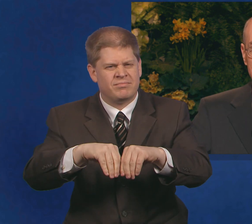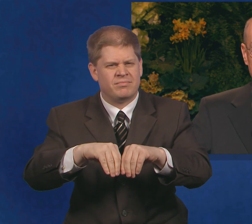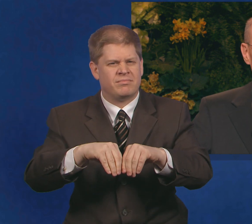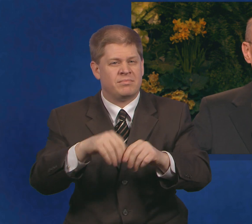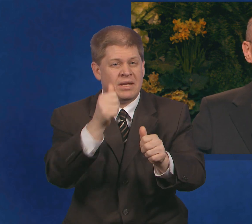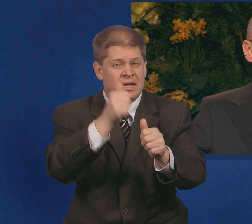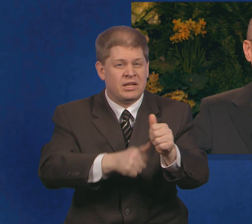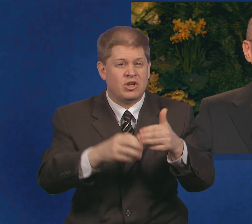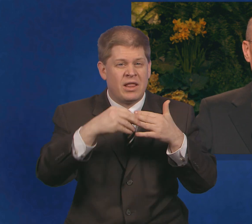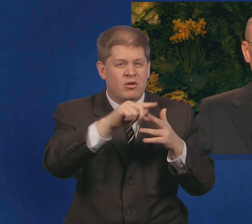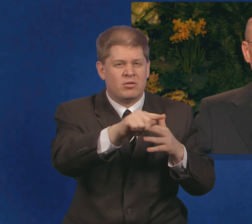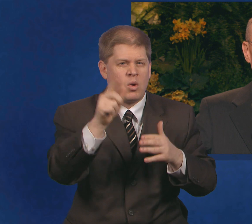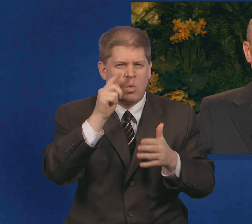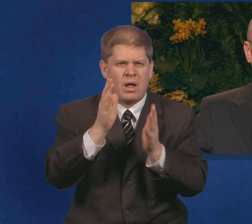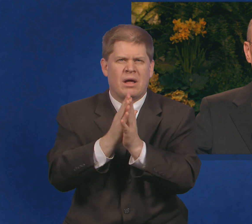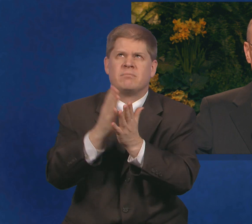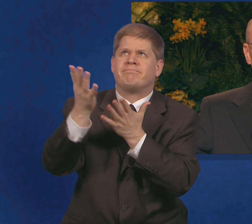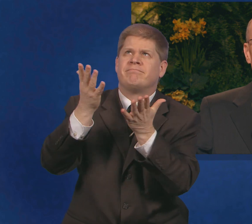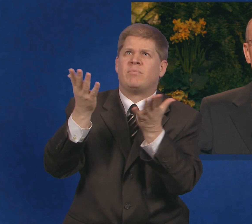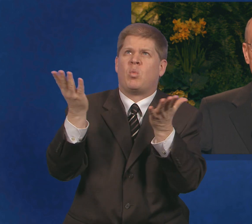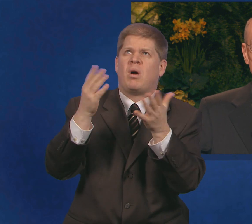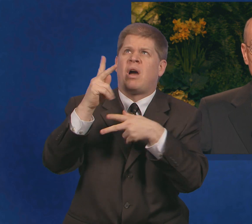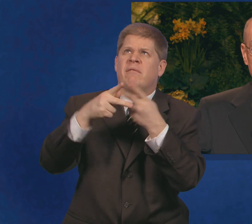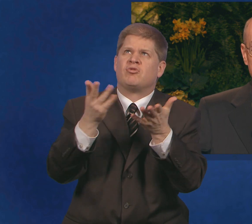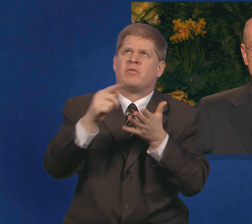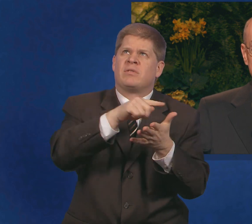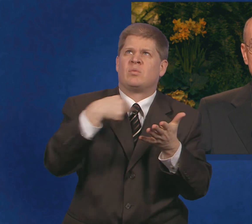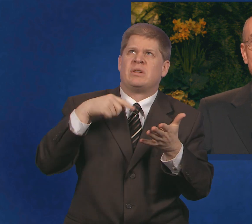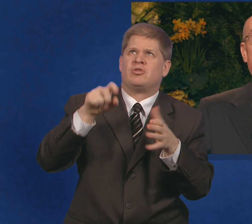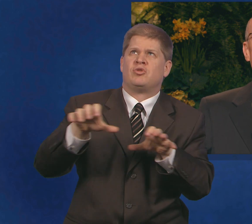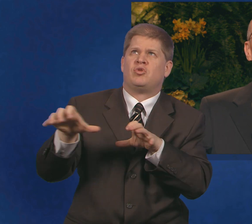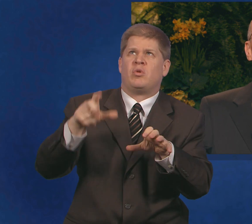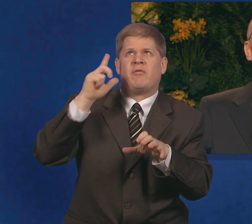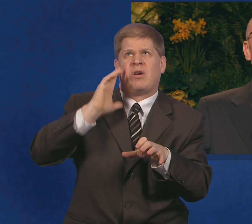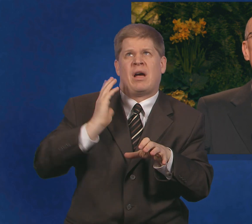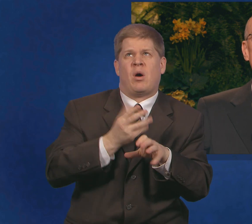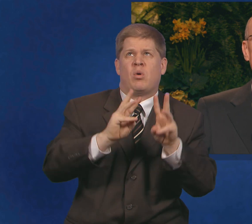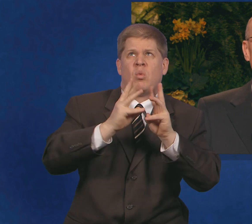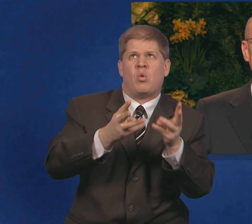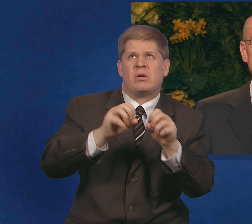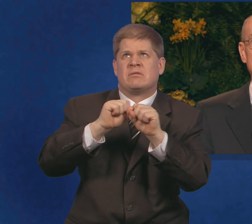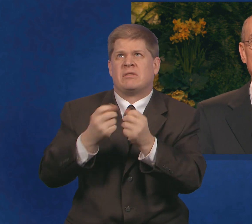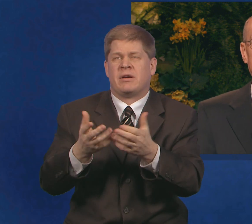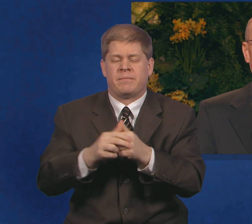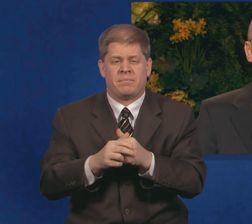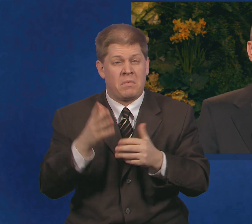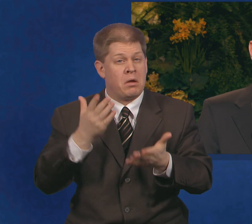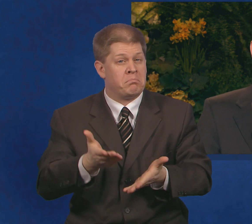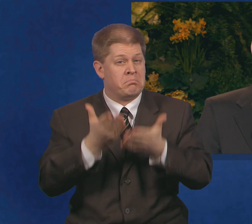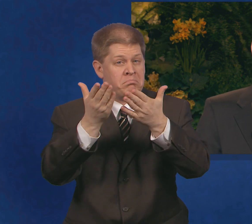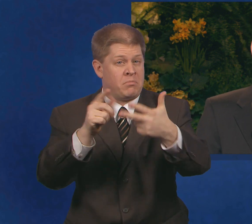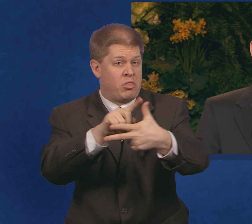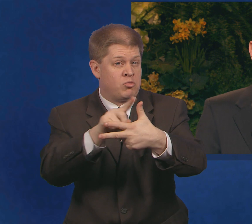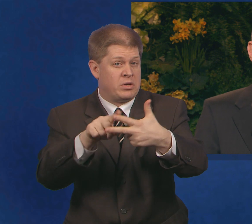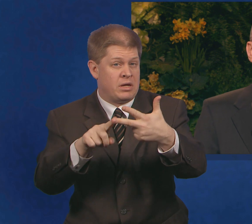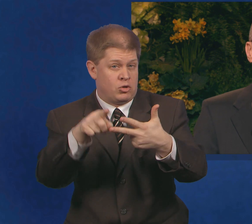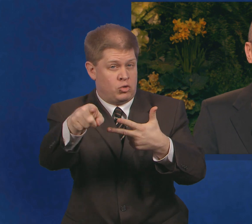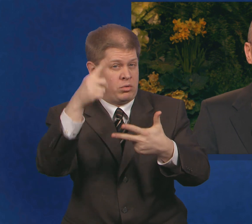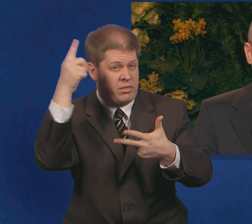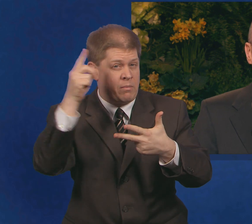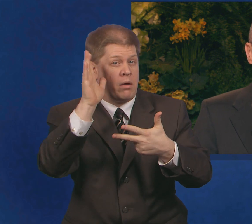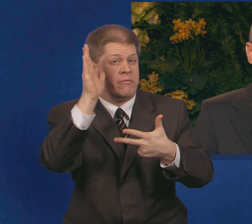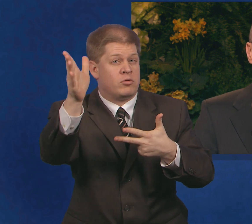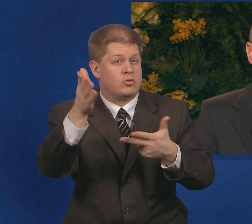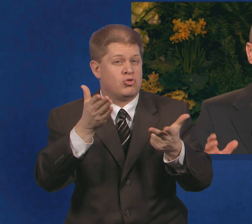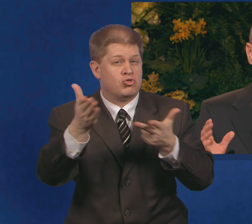as they design whatever the projects will be. I will make three suggestions as you plan your service